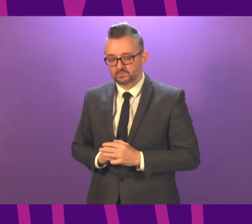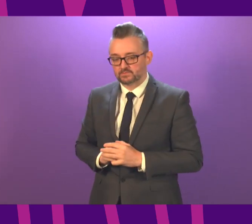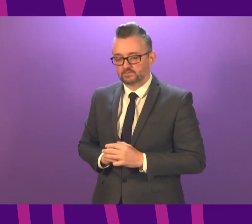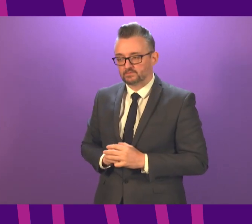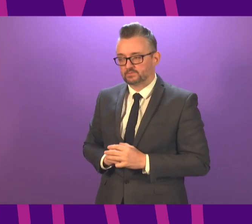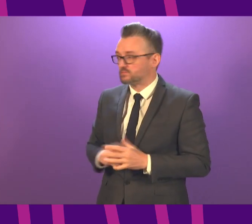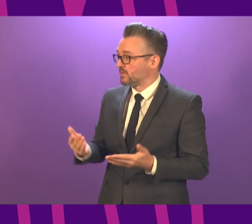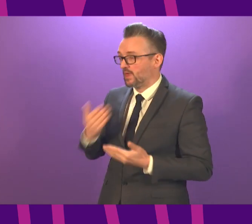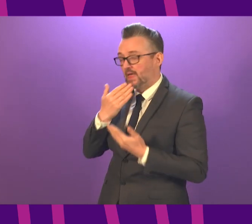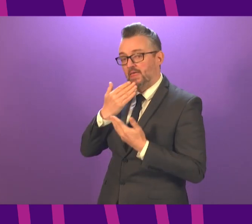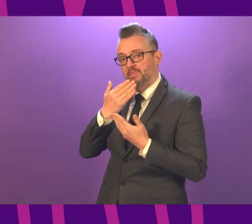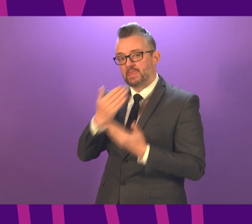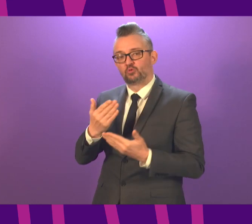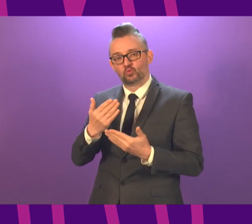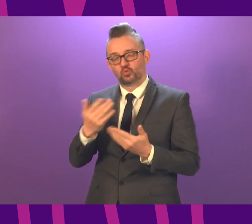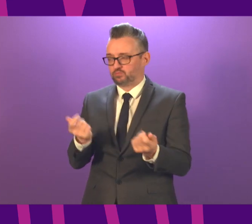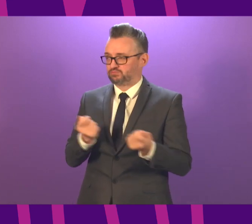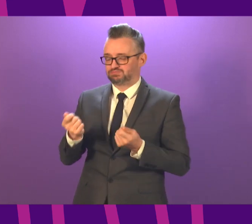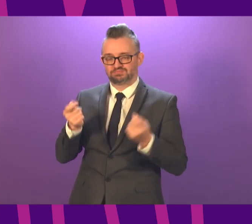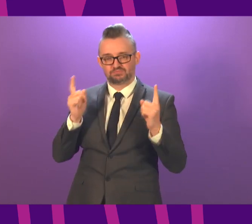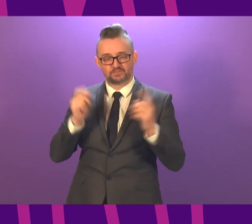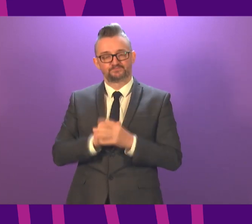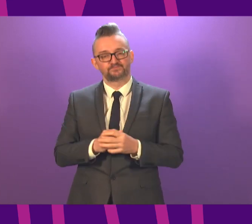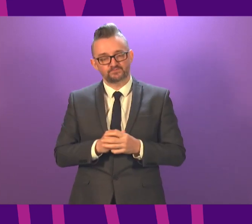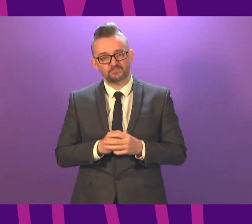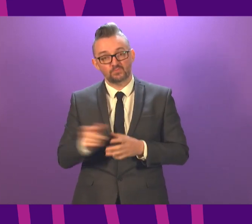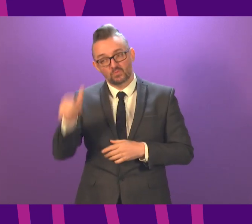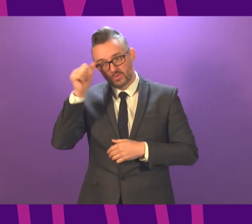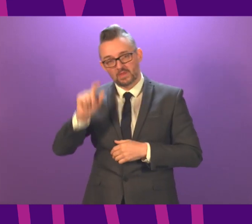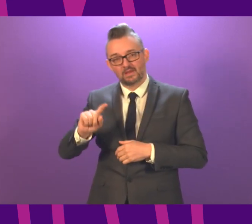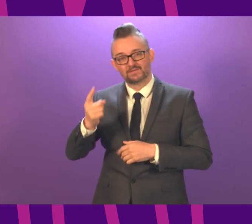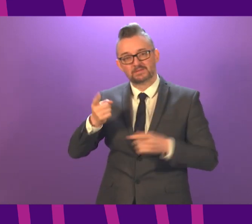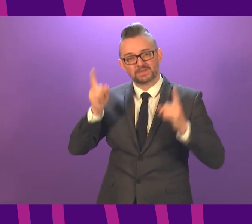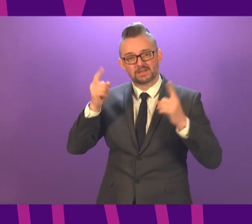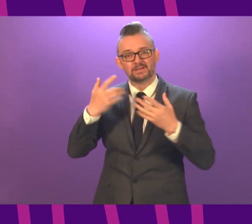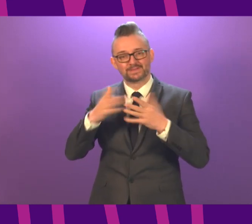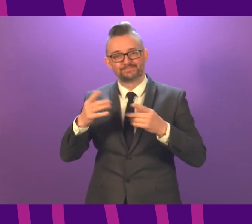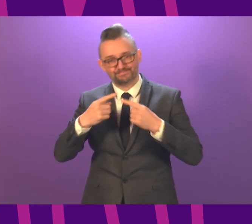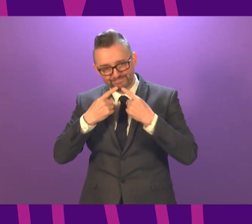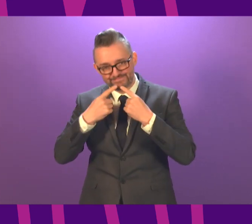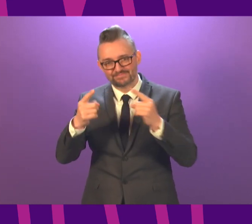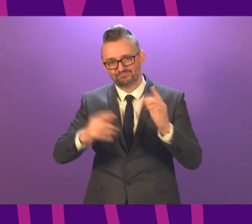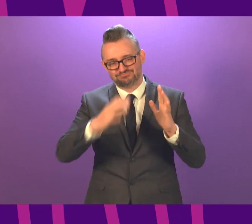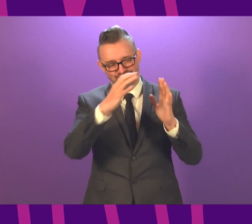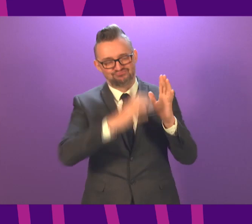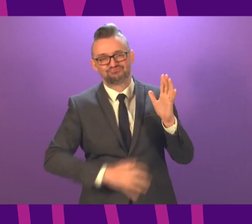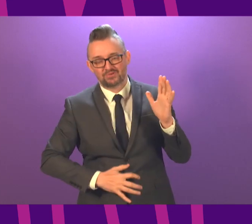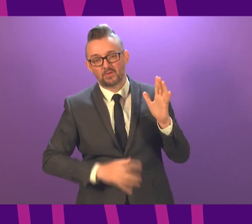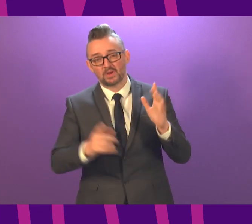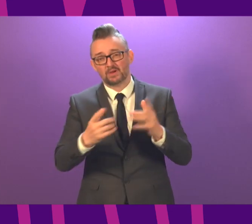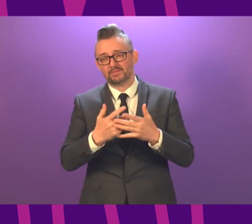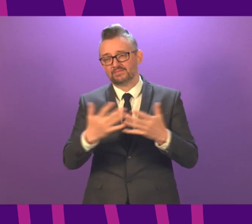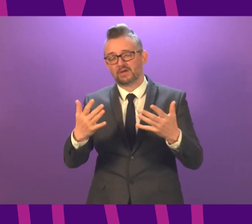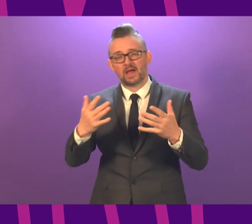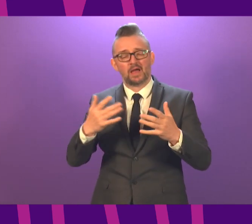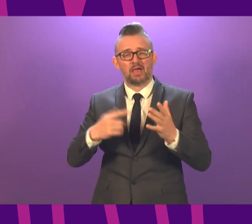Thank you, President Officer. I know the First Minister had a lot of ground to cover in her statement today, but thousands of care